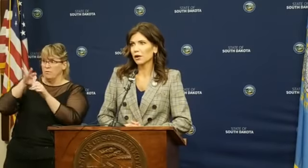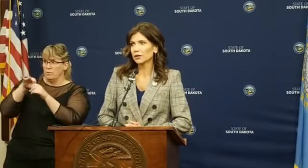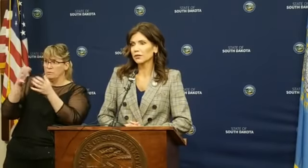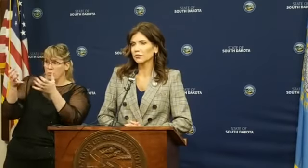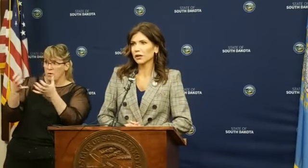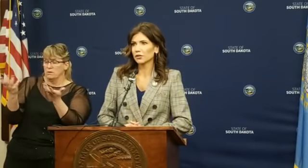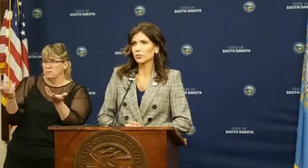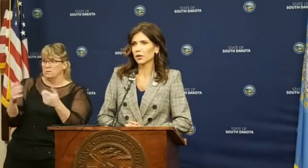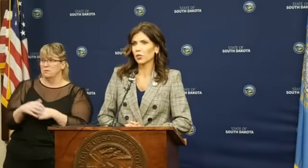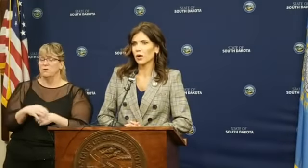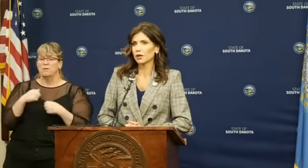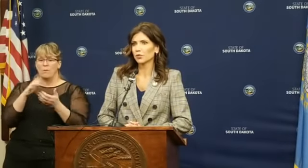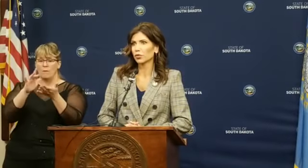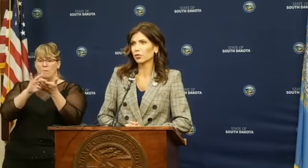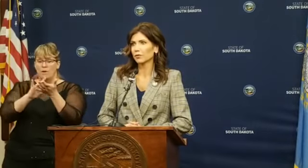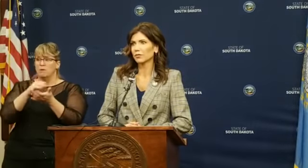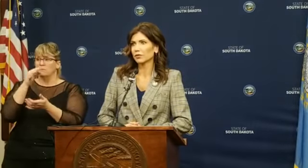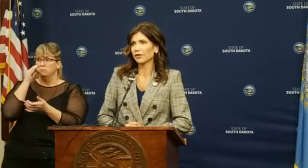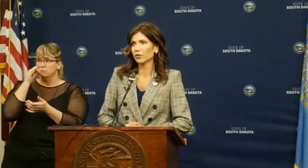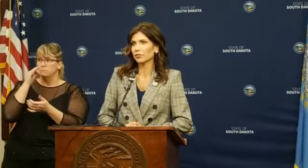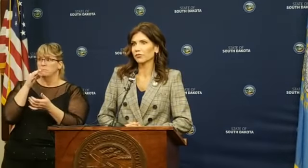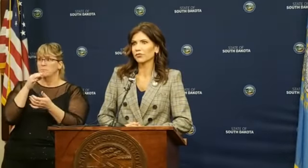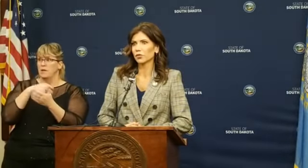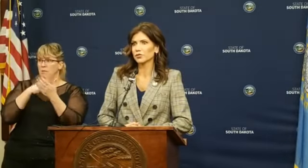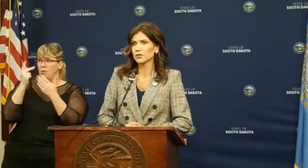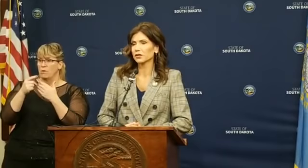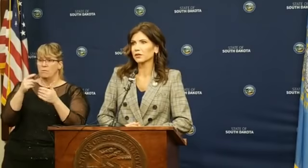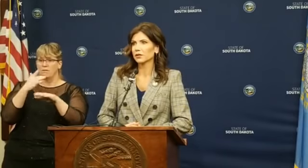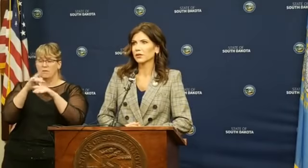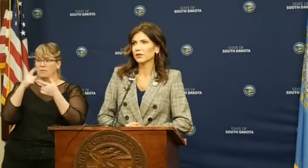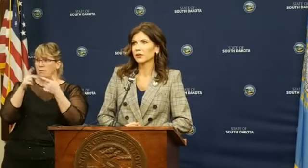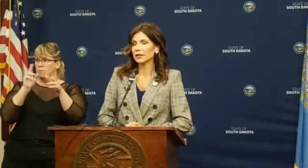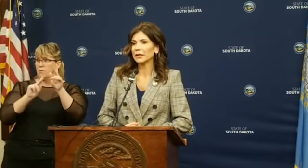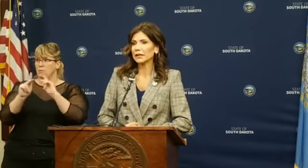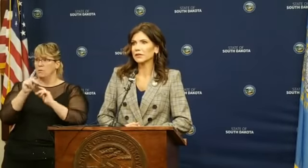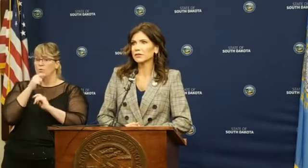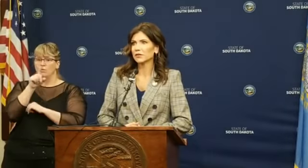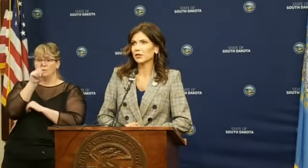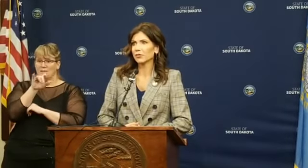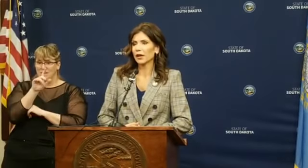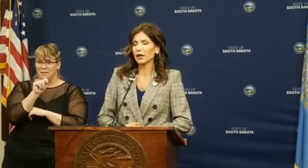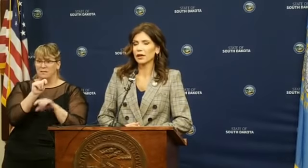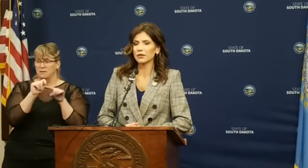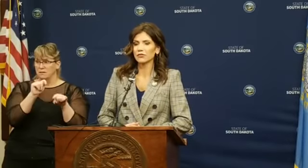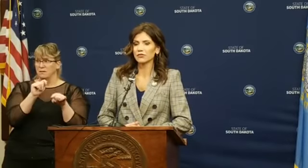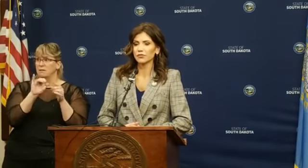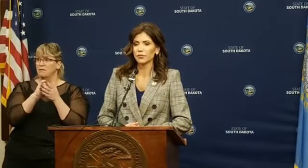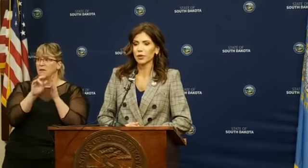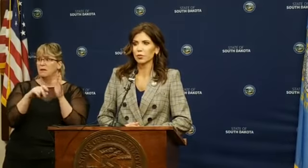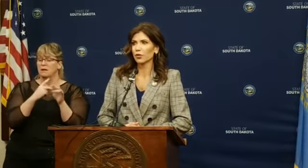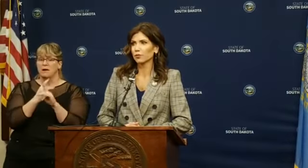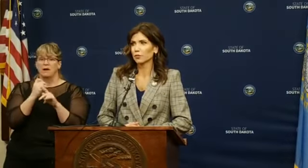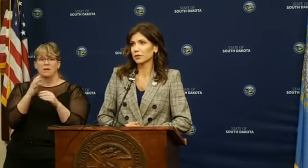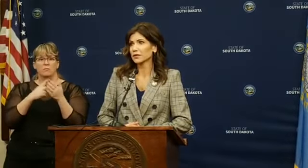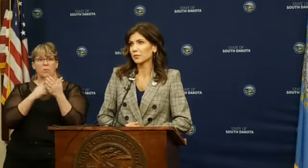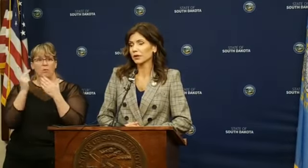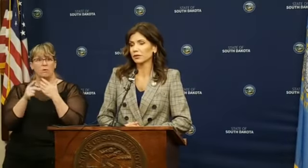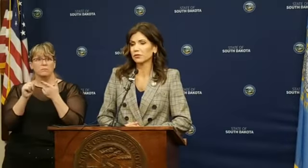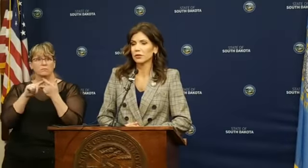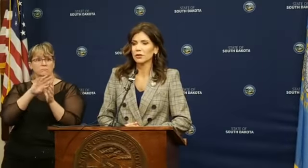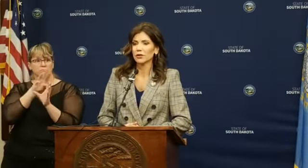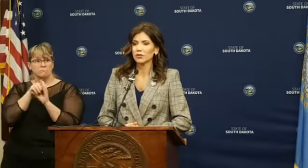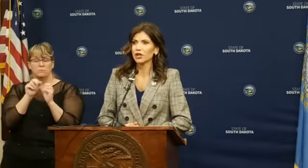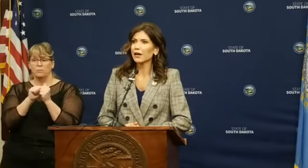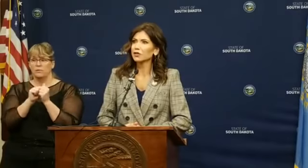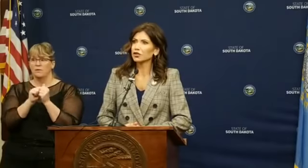And they wanted medical marijuana and a program to be available for folks that needed that kind of program to participate